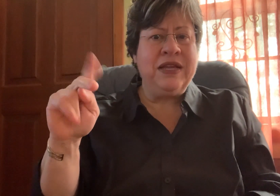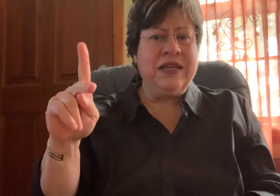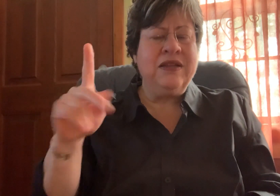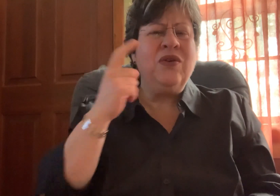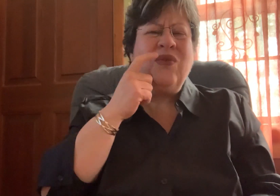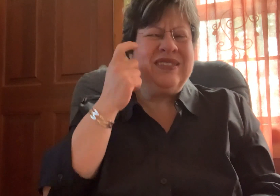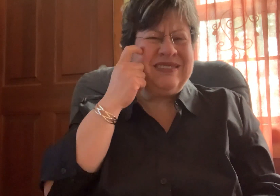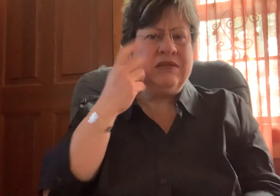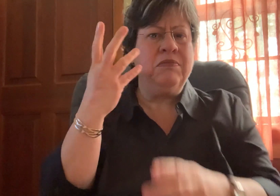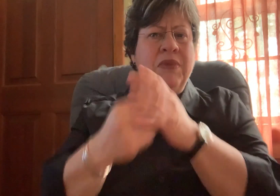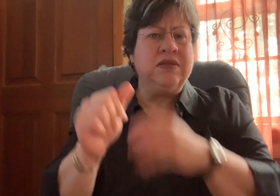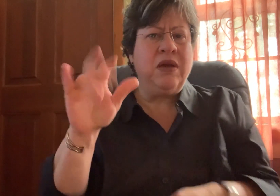who recently passed away.